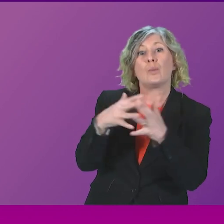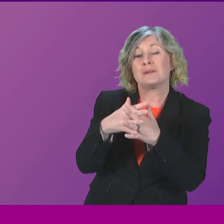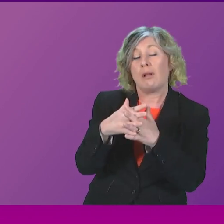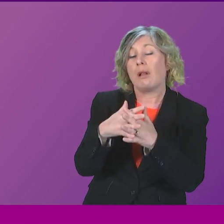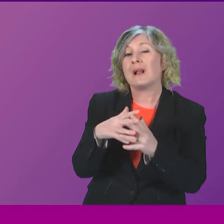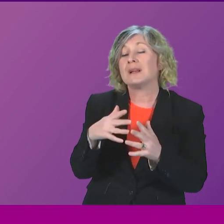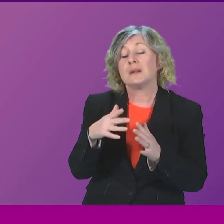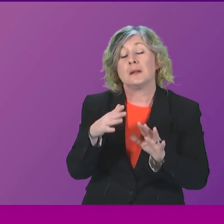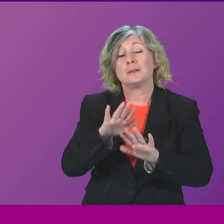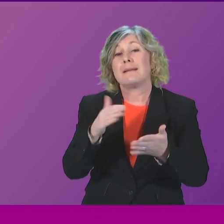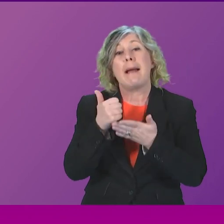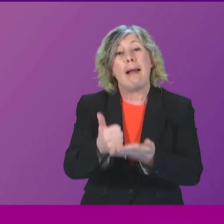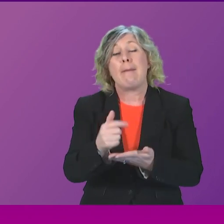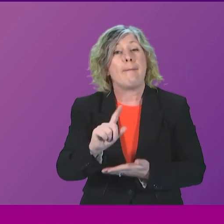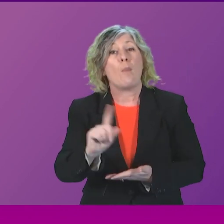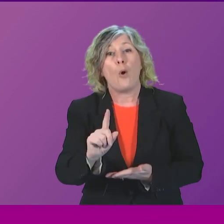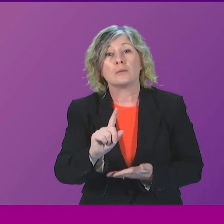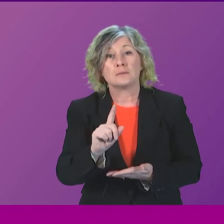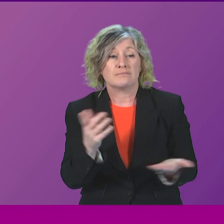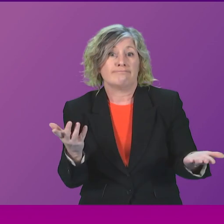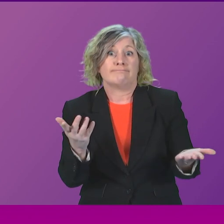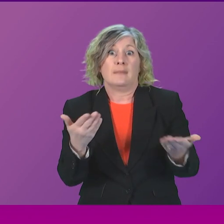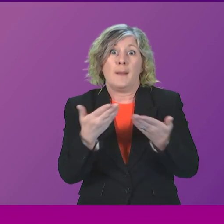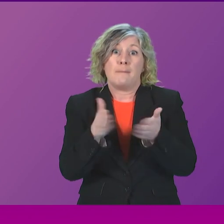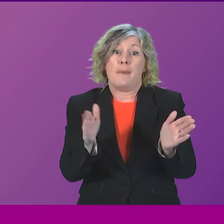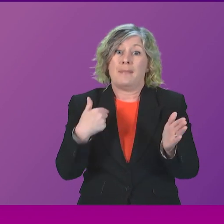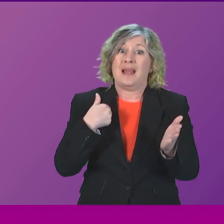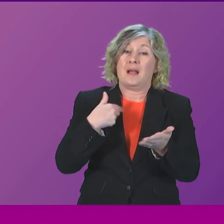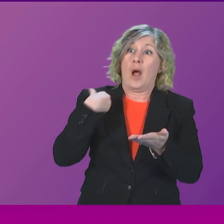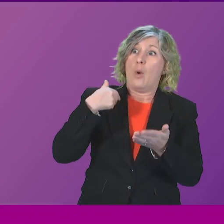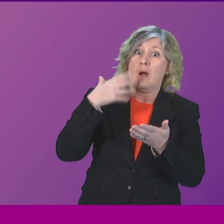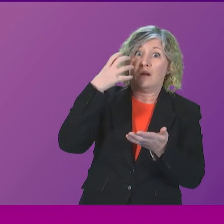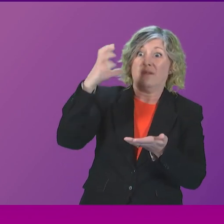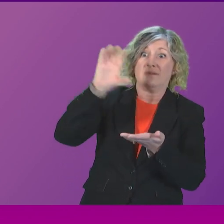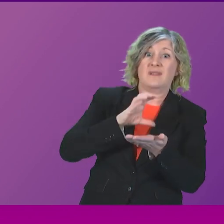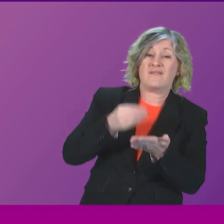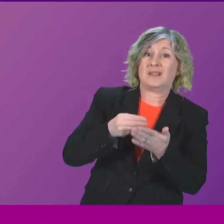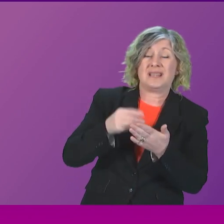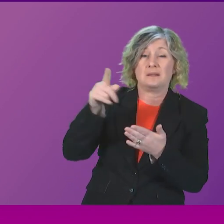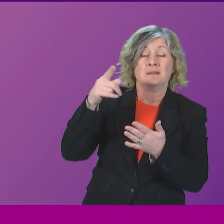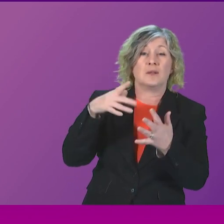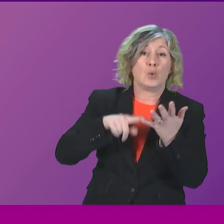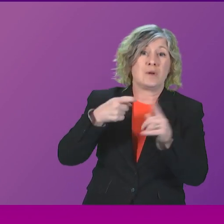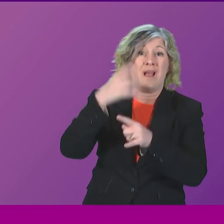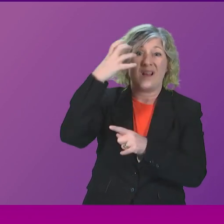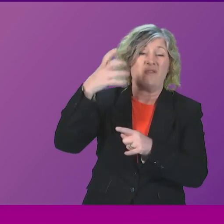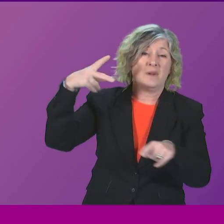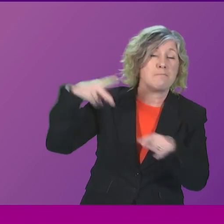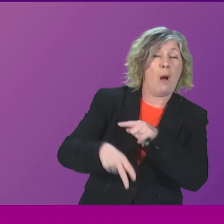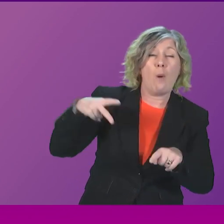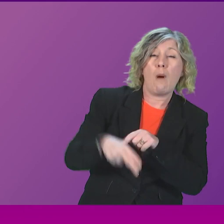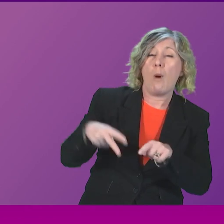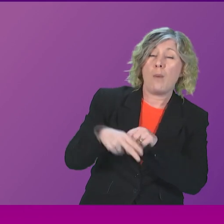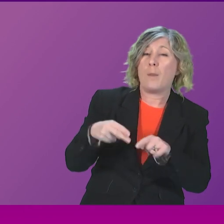of course, is by our public finances, frankly, being decimated by the Westminster Government. That won't help us to